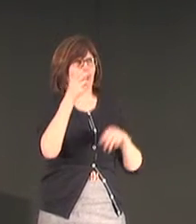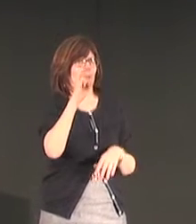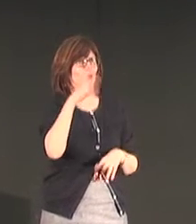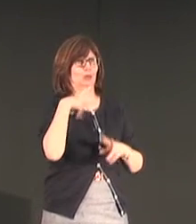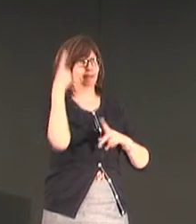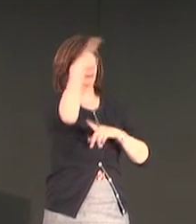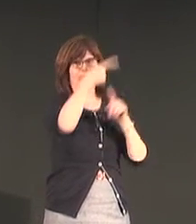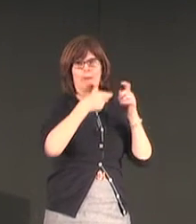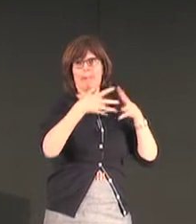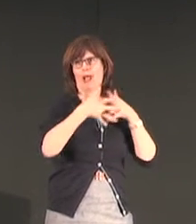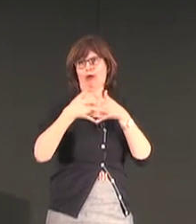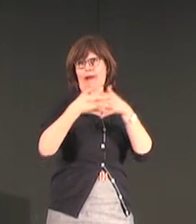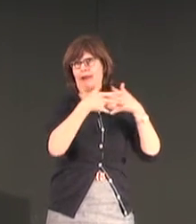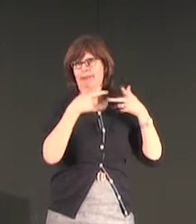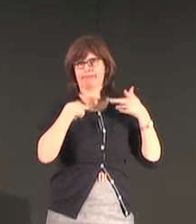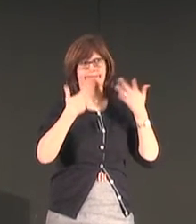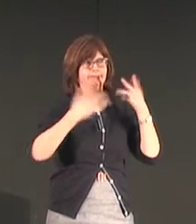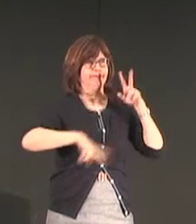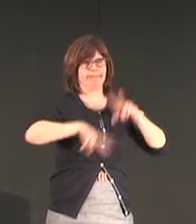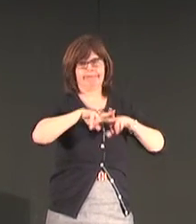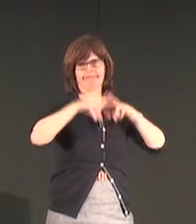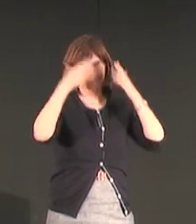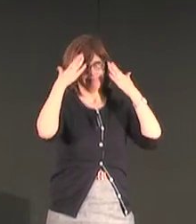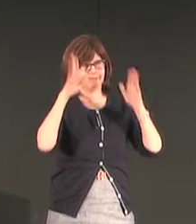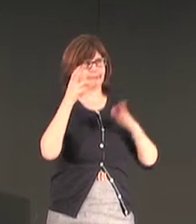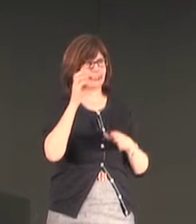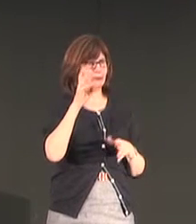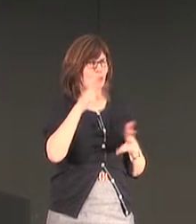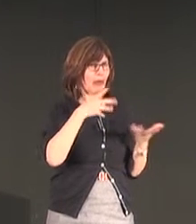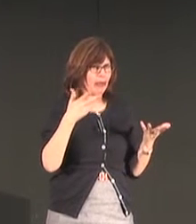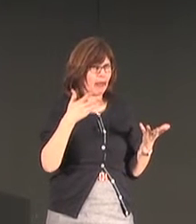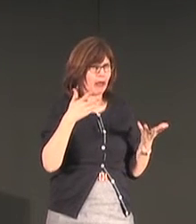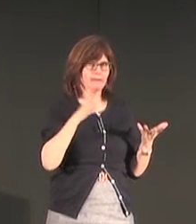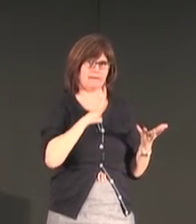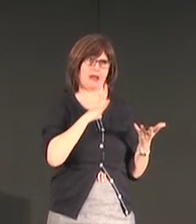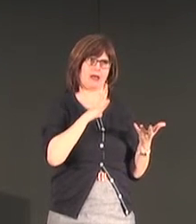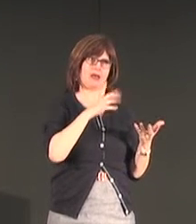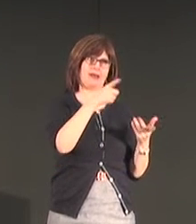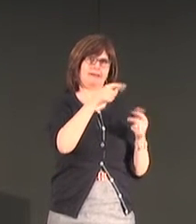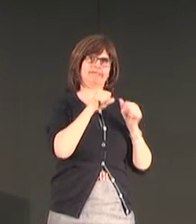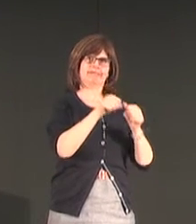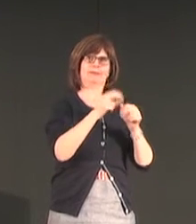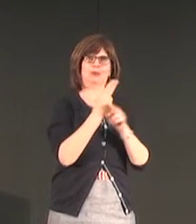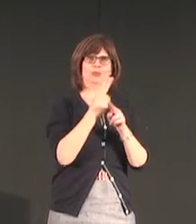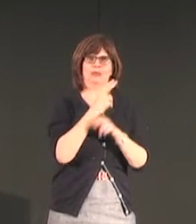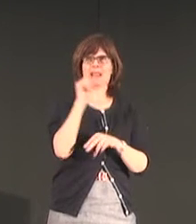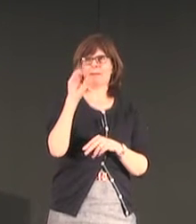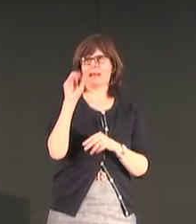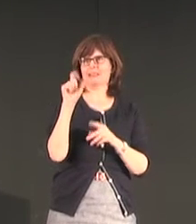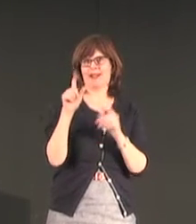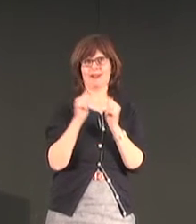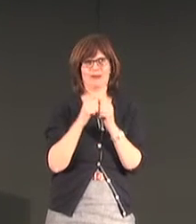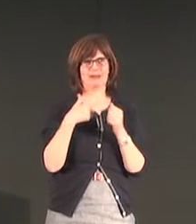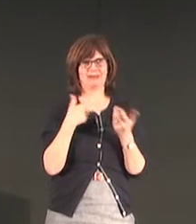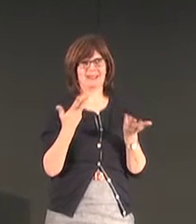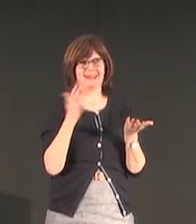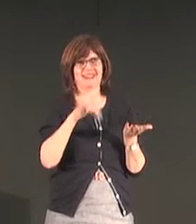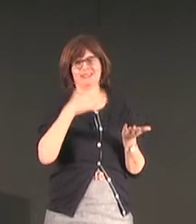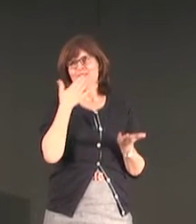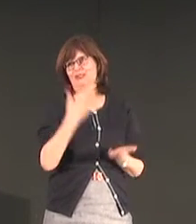I don't know Hebrew people thought maybe I knew Hebrew and I don't and I had to let them know often that I didn't understand Hebrew so it was more easy for me